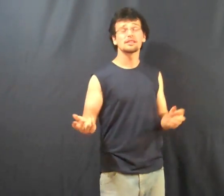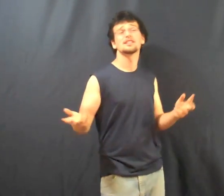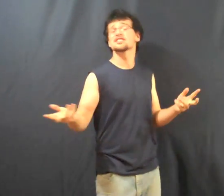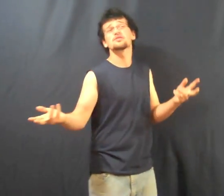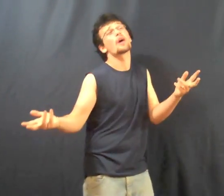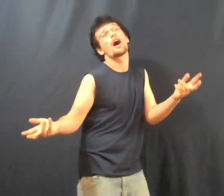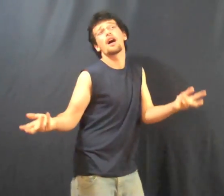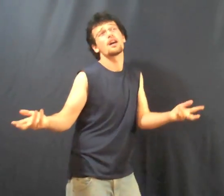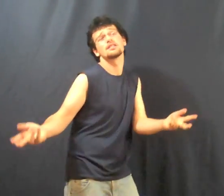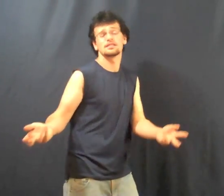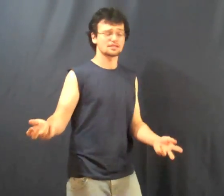it's in this part